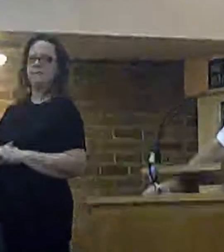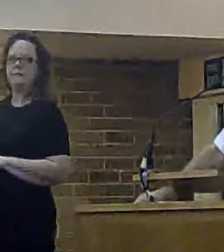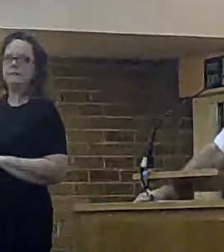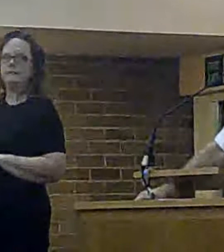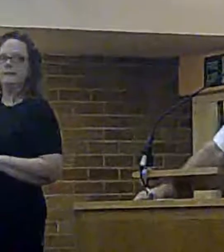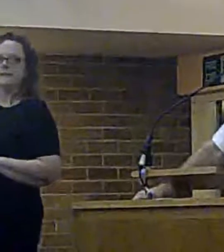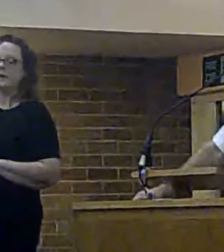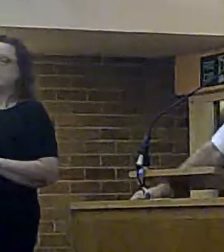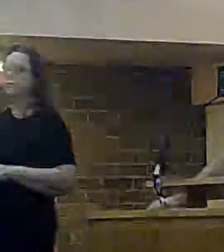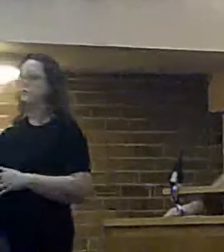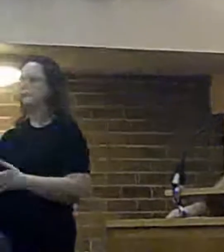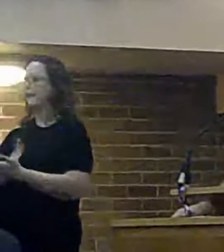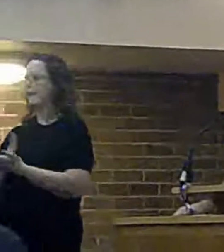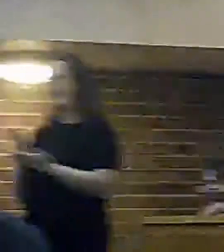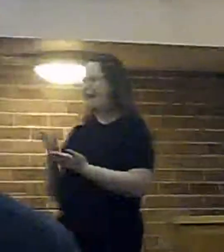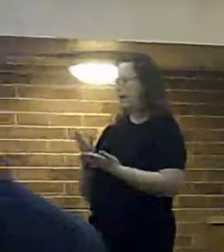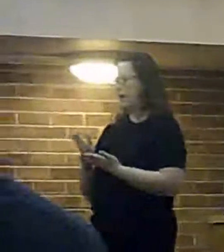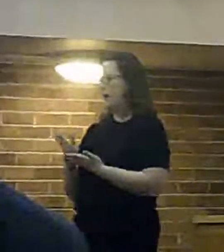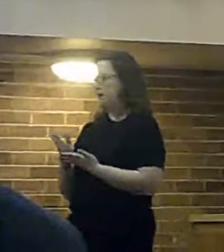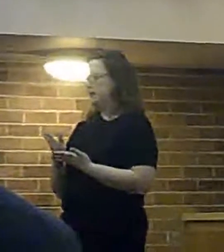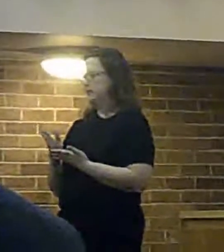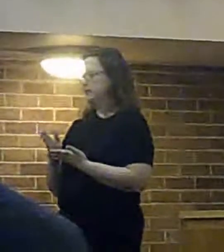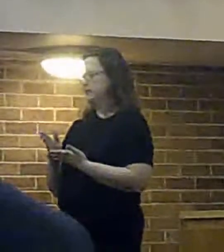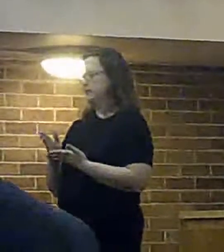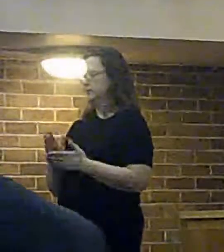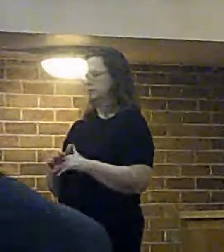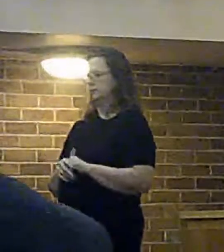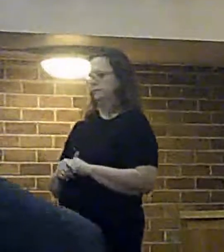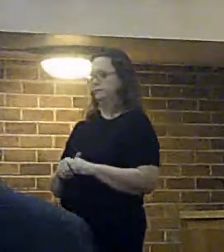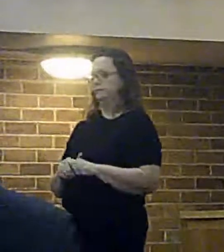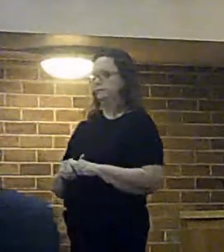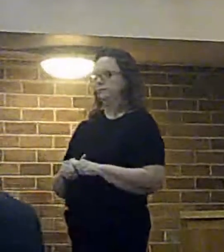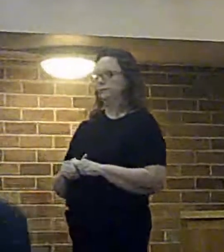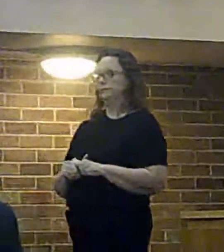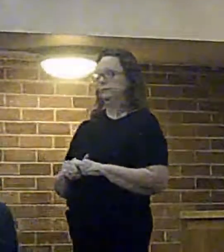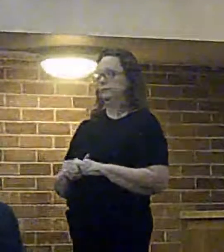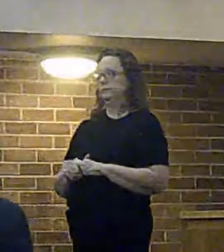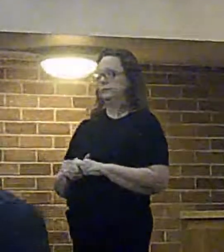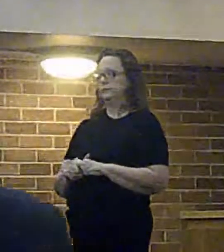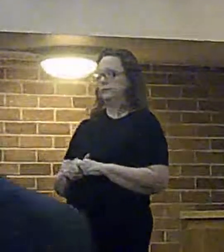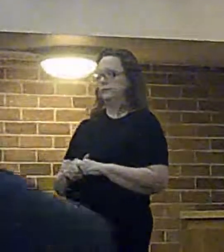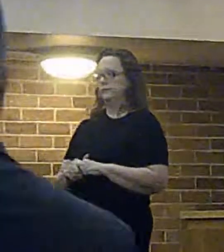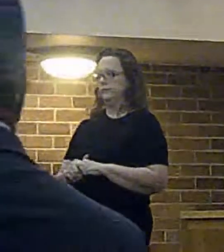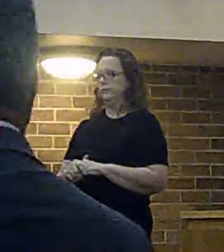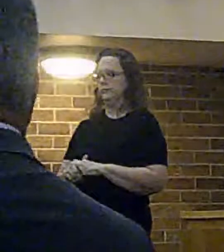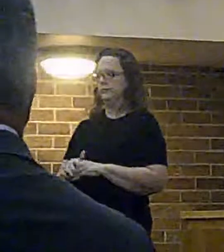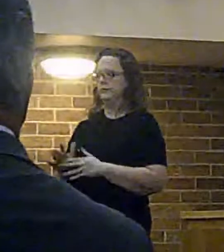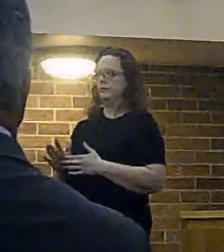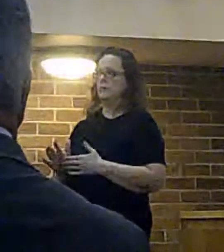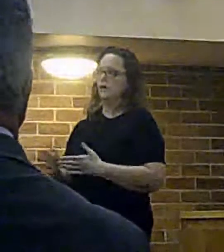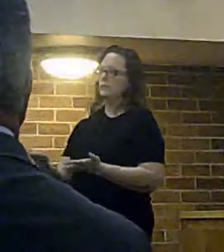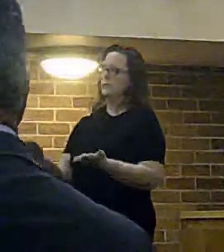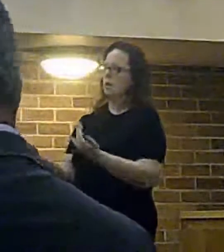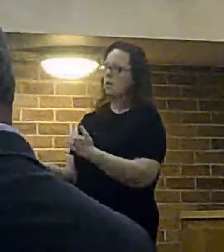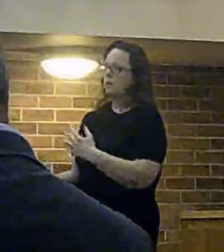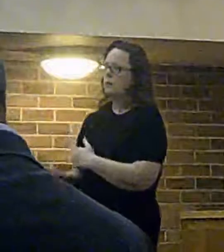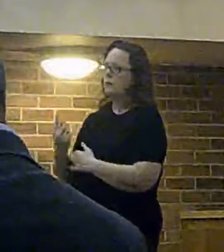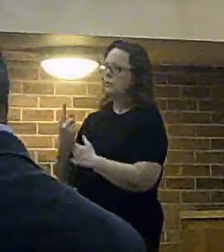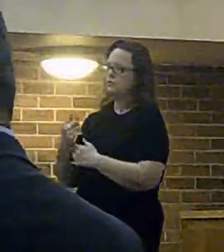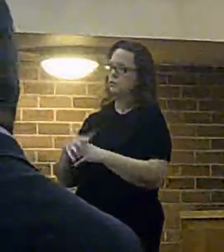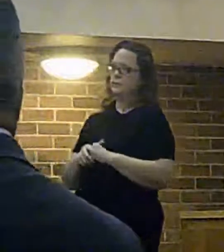to be clear i would i would welcome the opportunity i'm not sure i can make this any more clear and